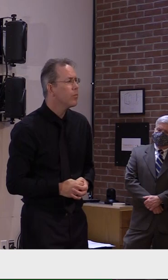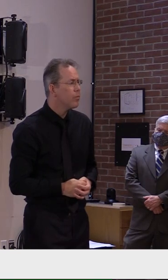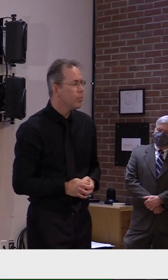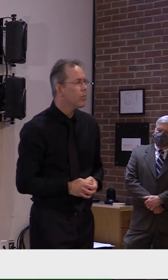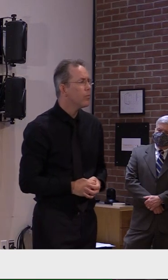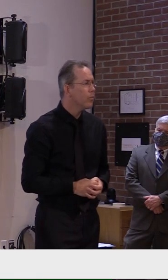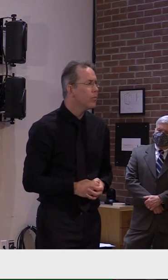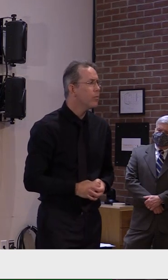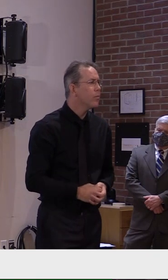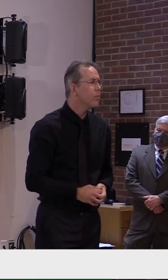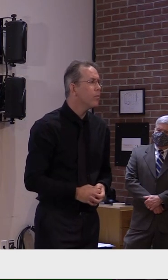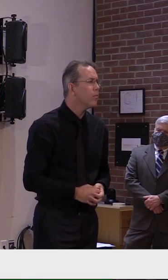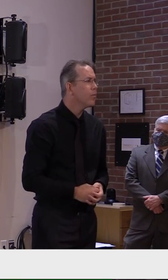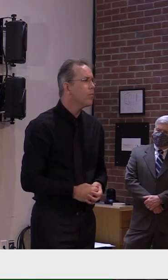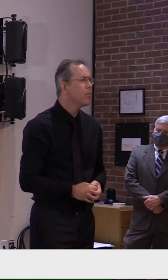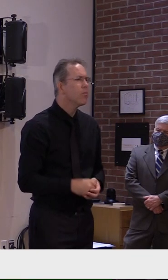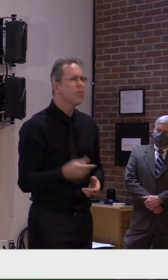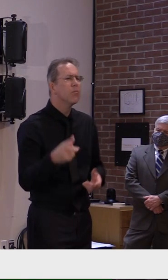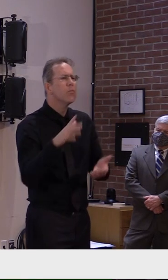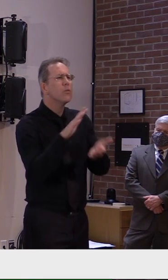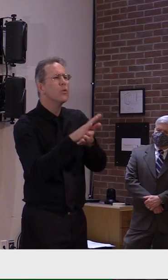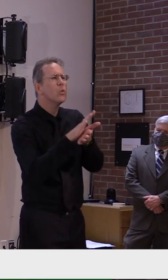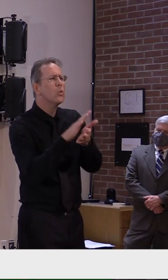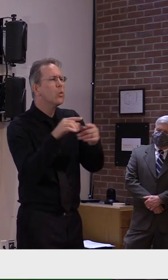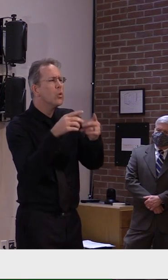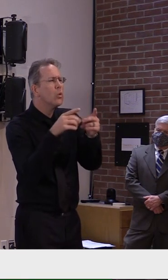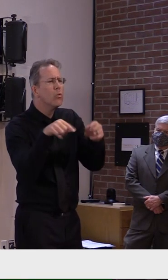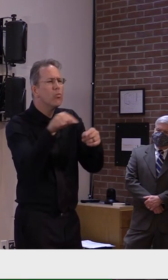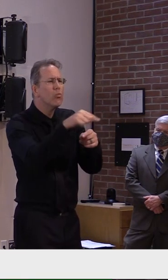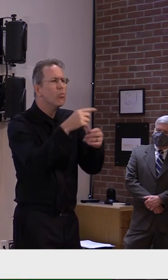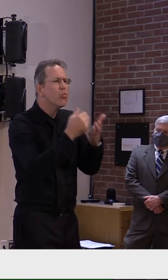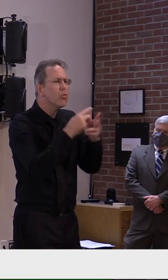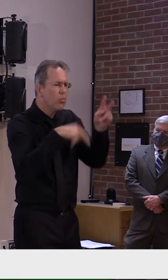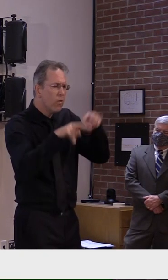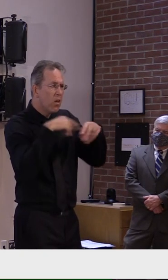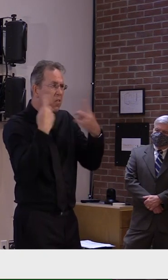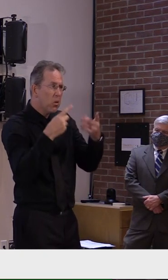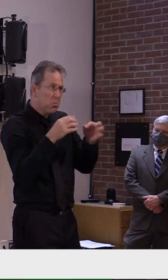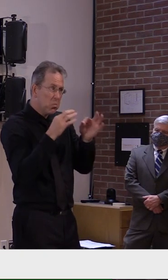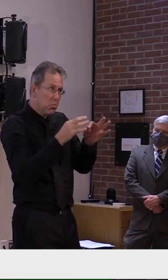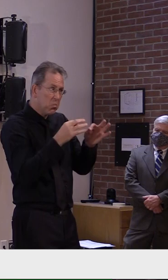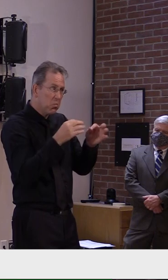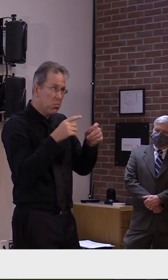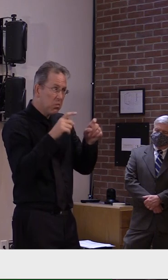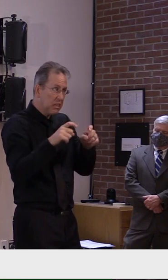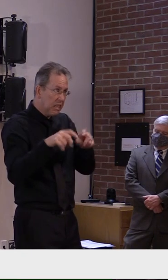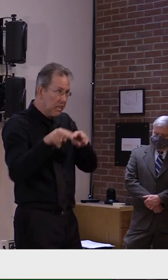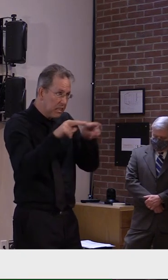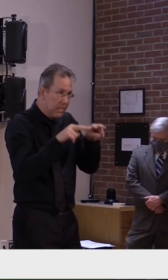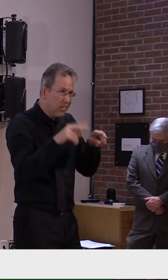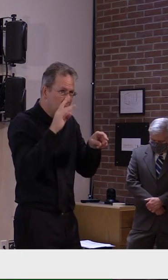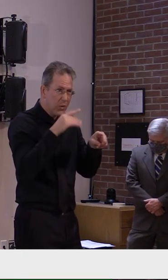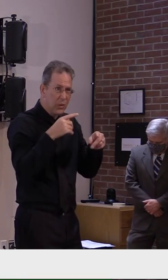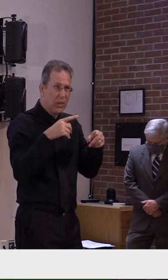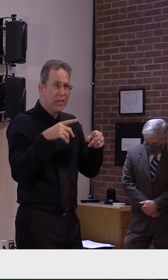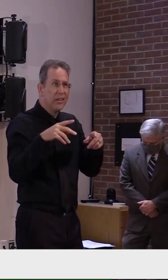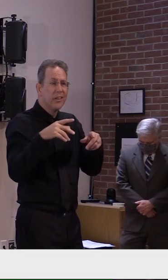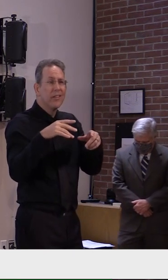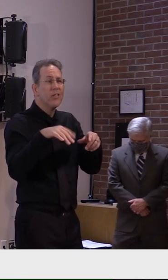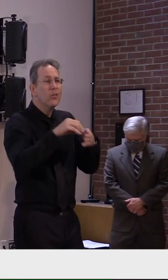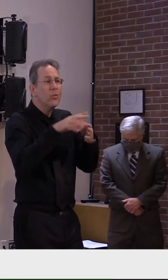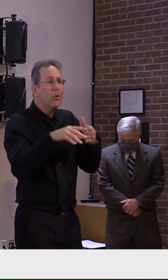or disadvantages to doing this baseline testing on the eve of the Thanksgiving vacation. And do you have any